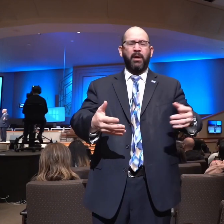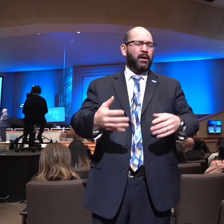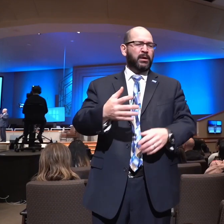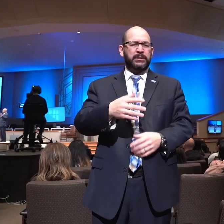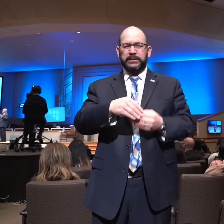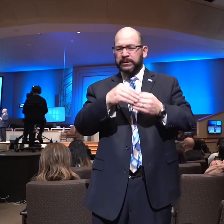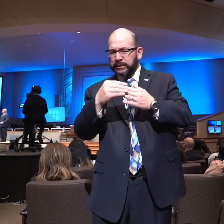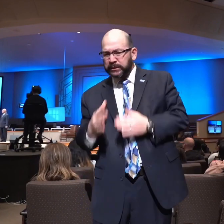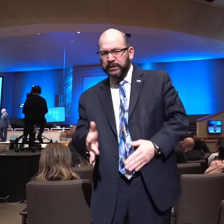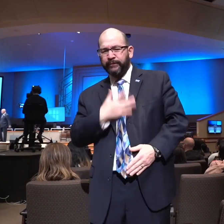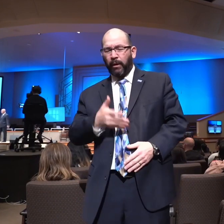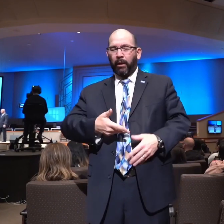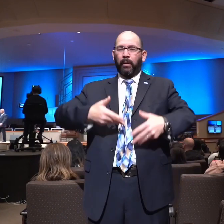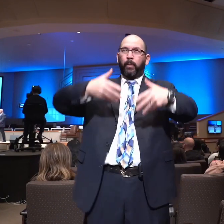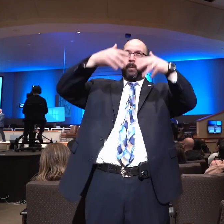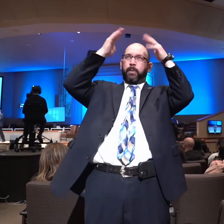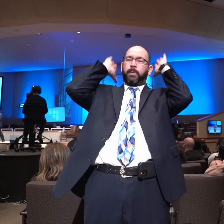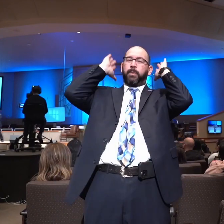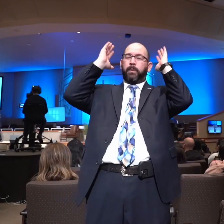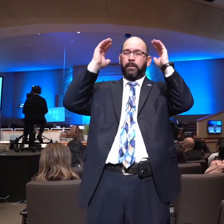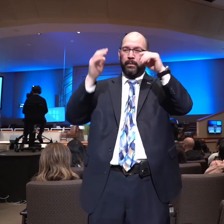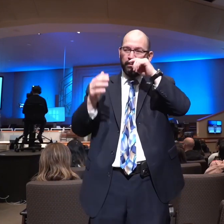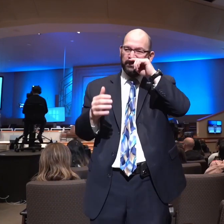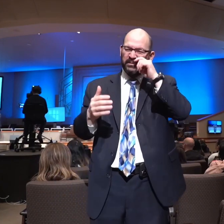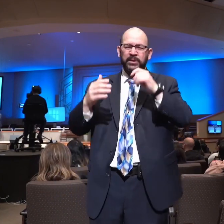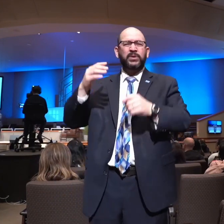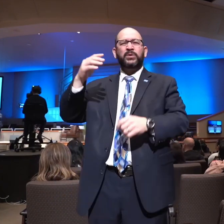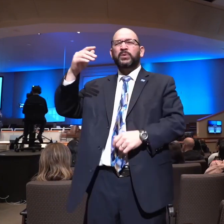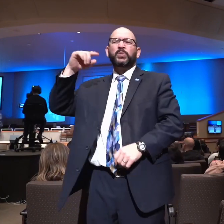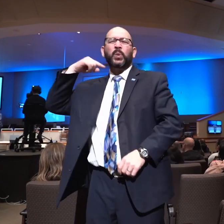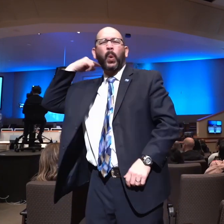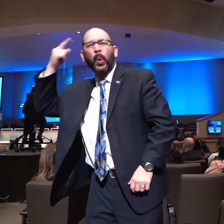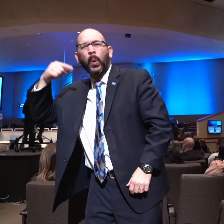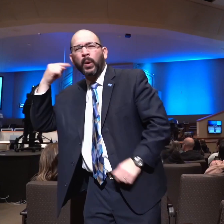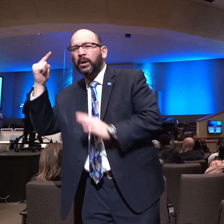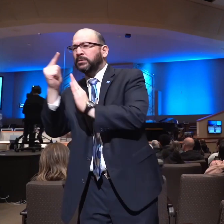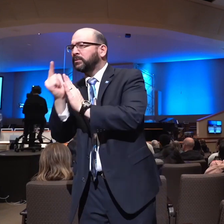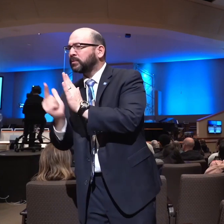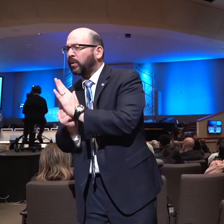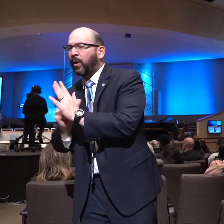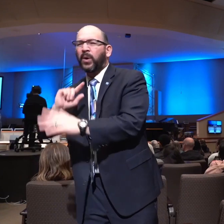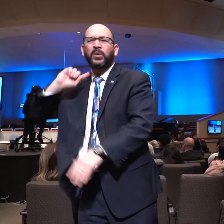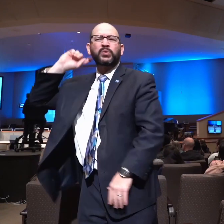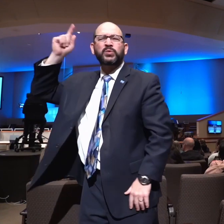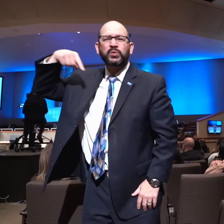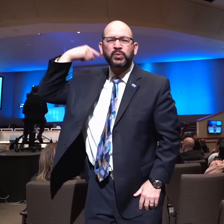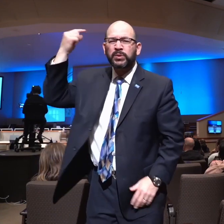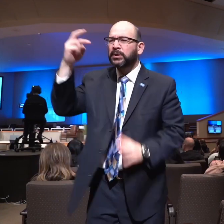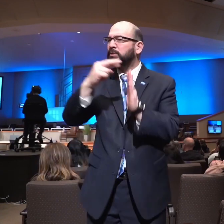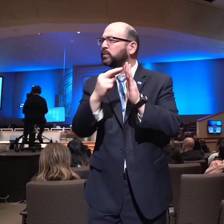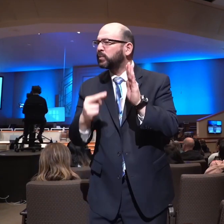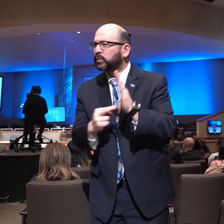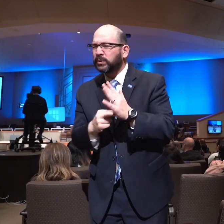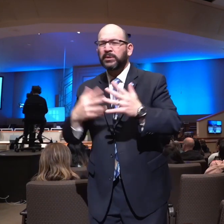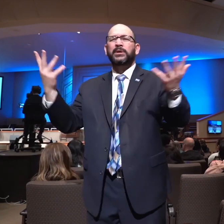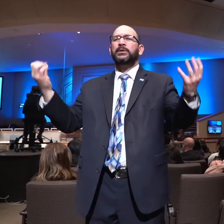faced with this crazy agenda that so many times is anti-authority, anti-God. We see that many schools this year